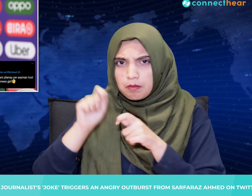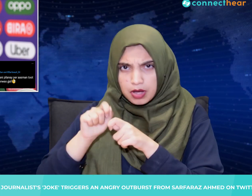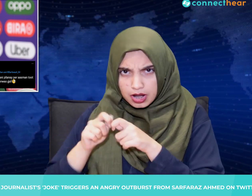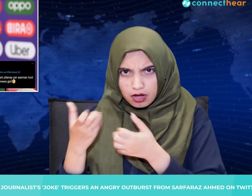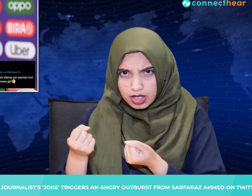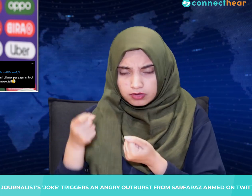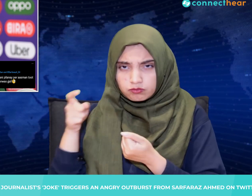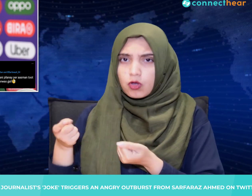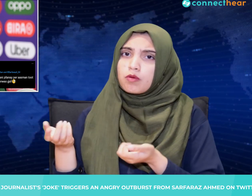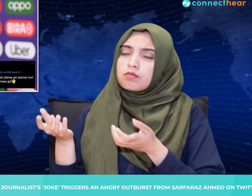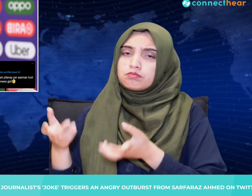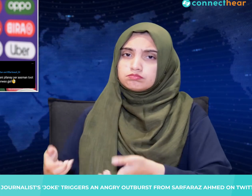he had prepared himself.